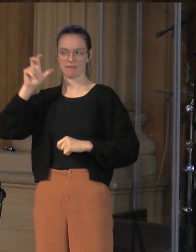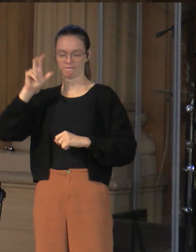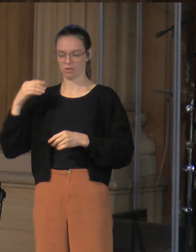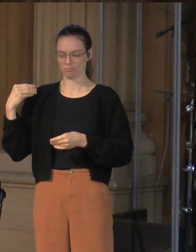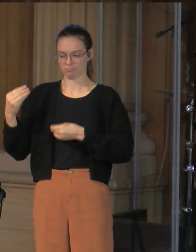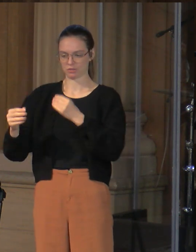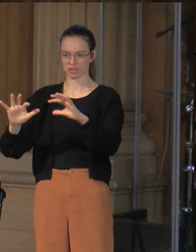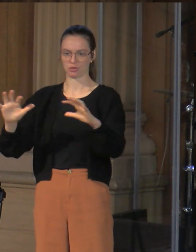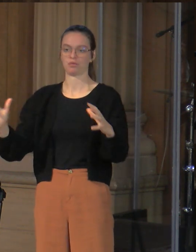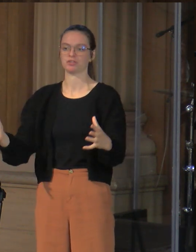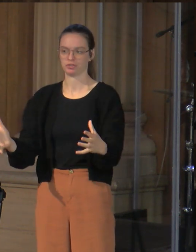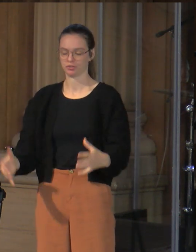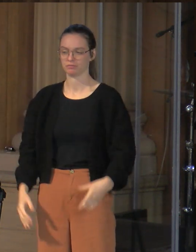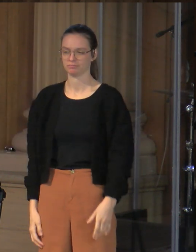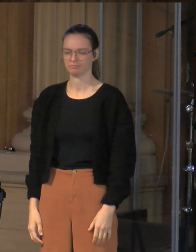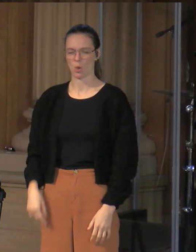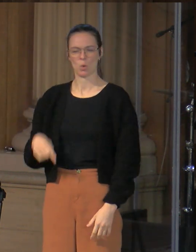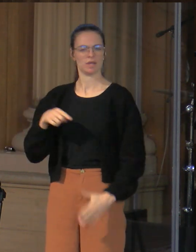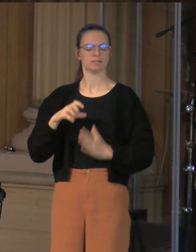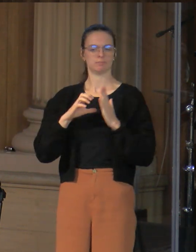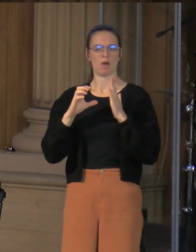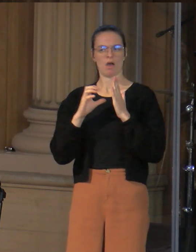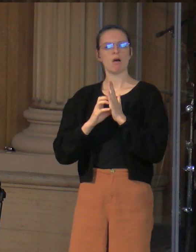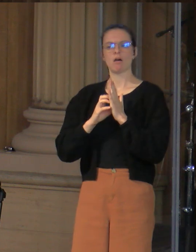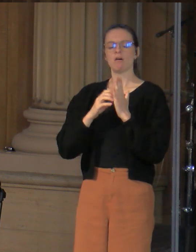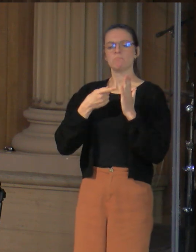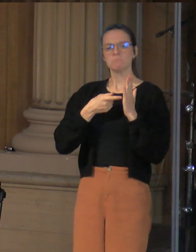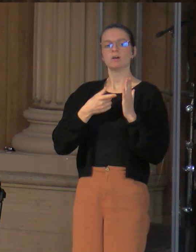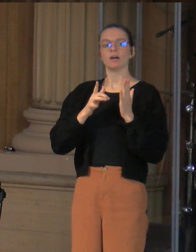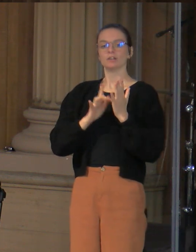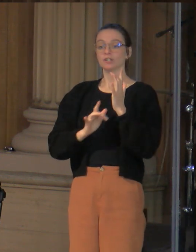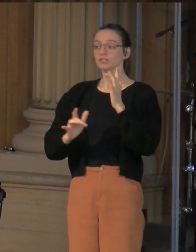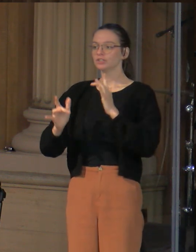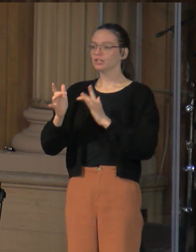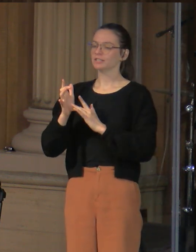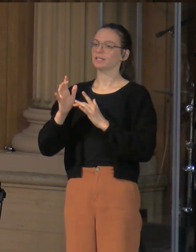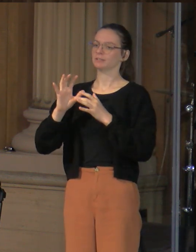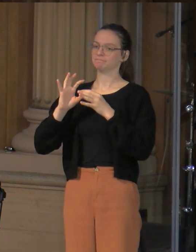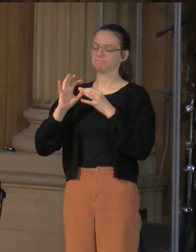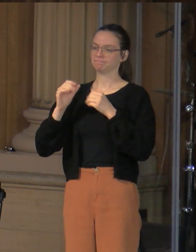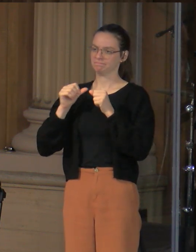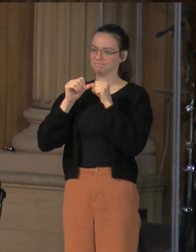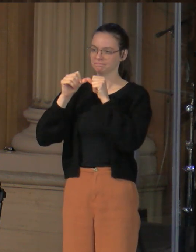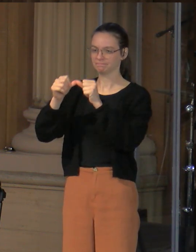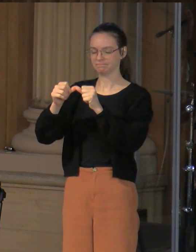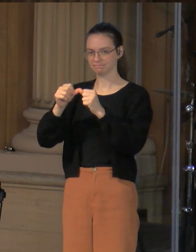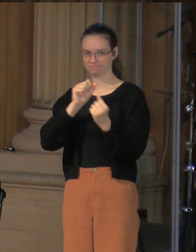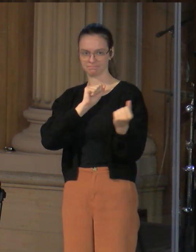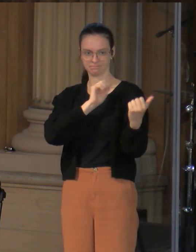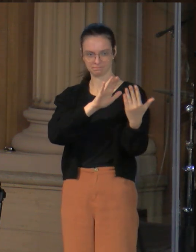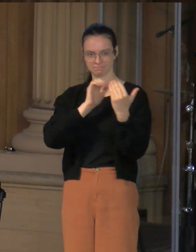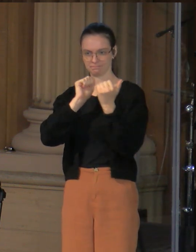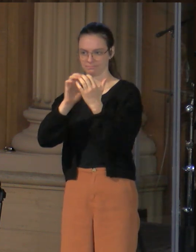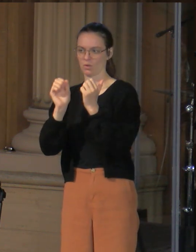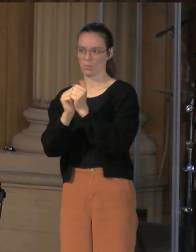And so in this section of Matthew's gospel, Jesus is continuing this series of confrontations with the Pharisees, the religious leaders in his day.